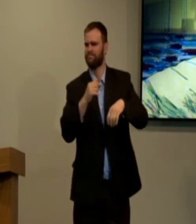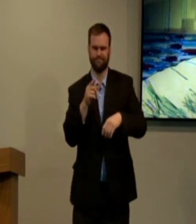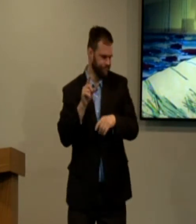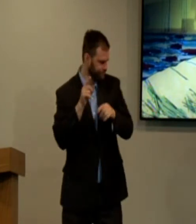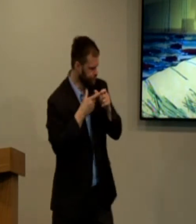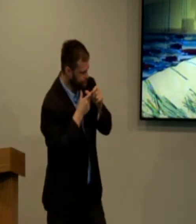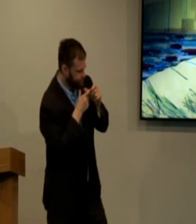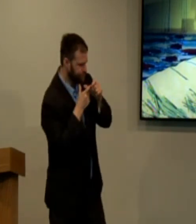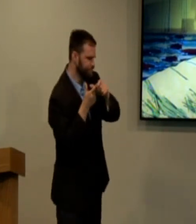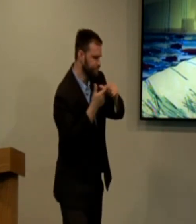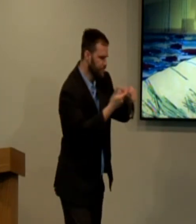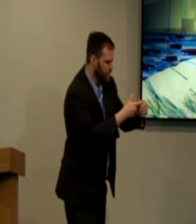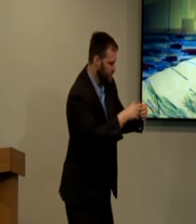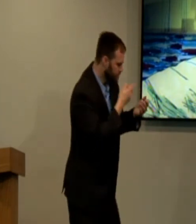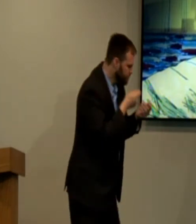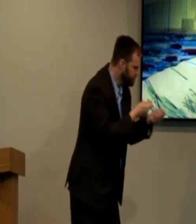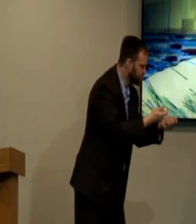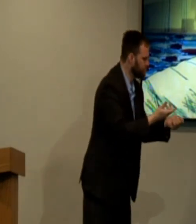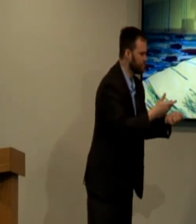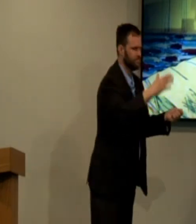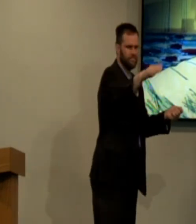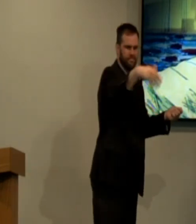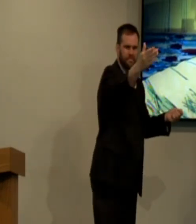So the name of whole must be Eli, so he goes in,